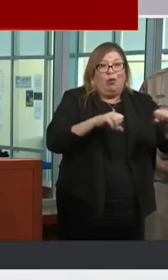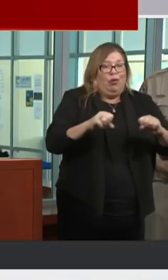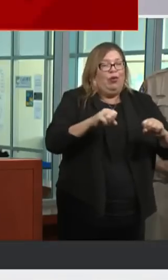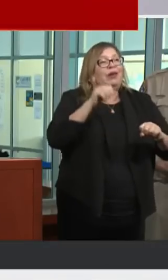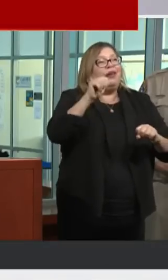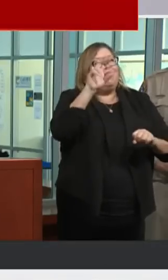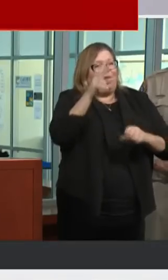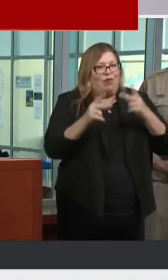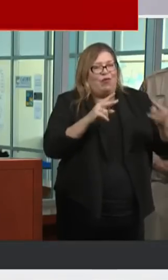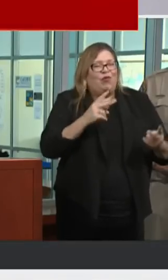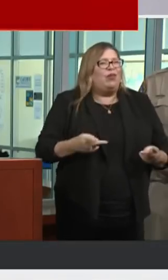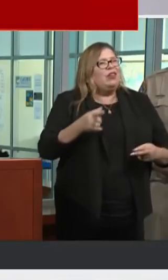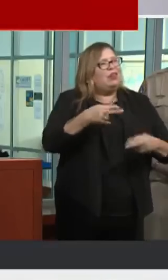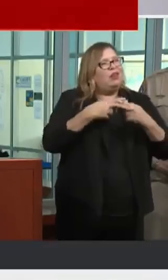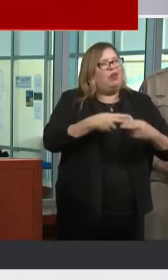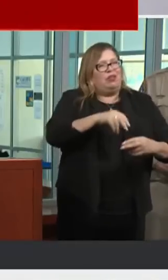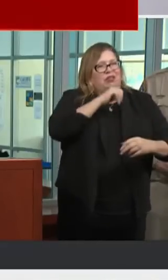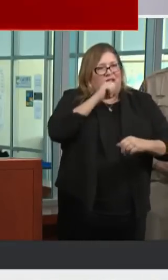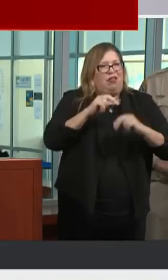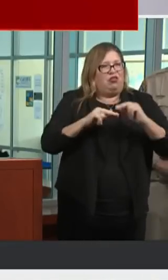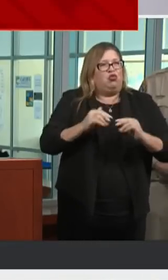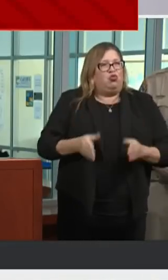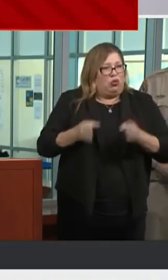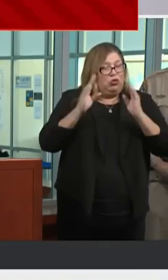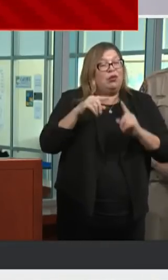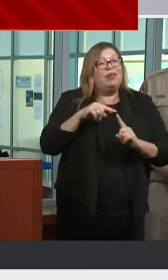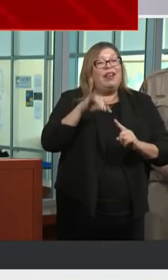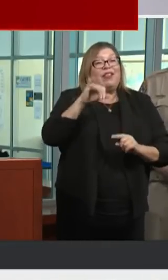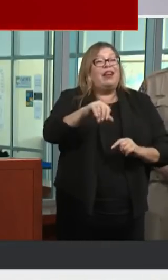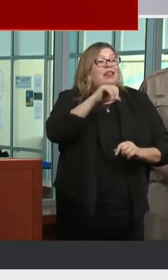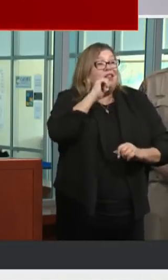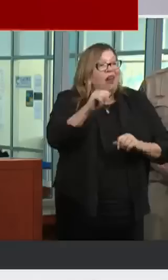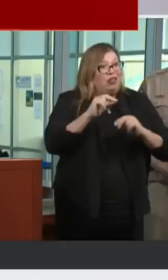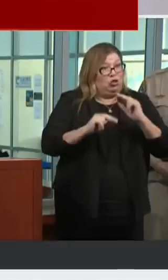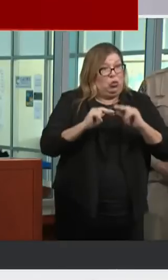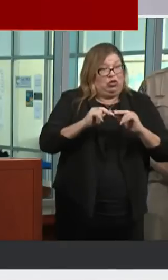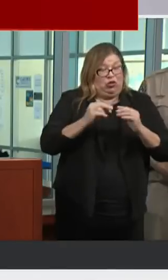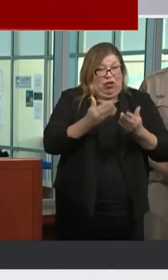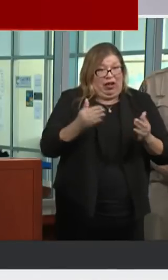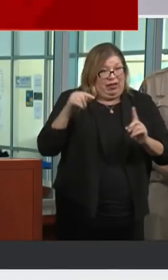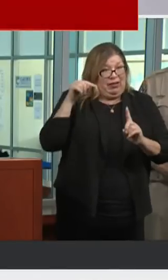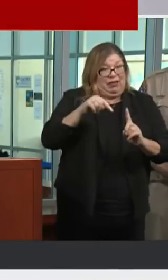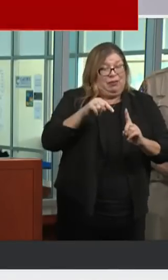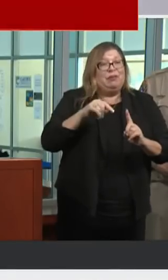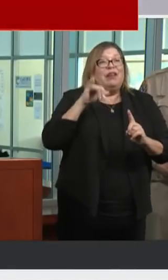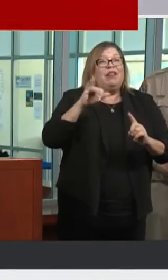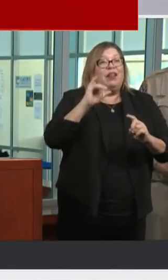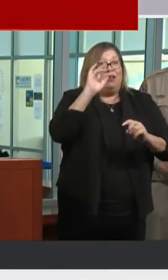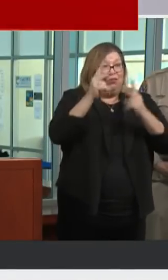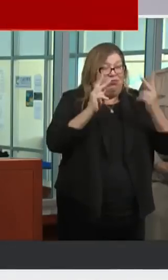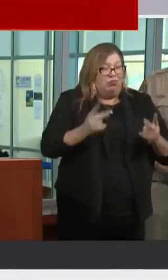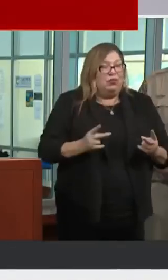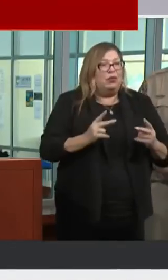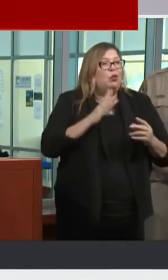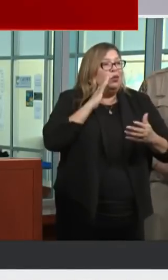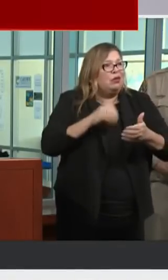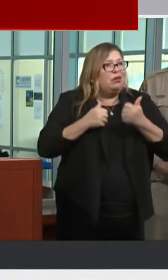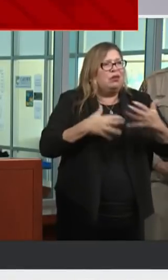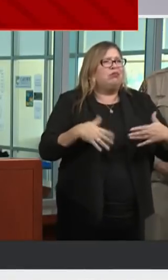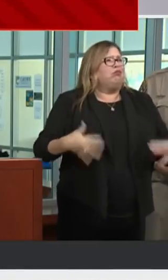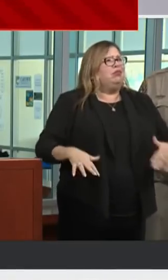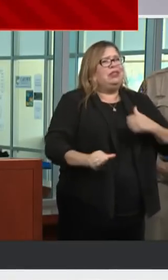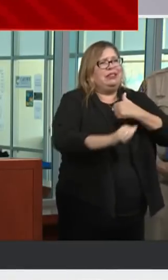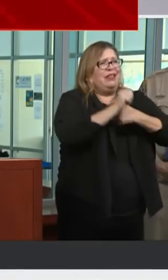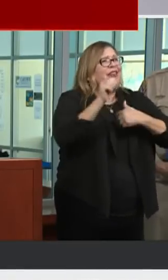down. They're non-structural. And unfortunately, it's the non-structural items that create a danger for